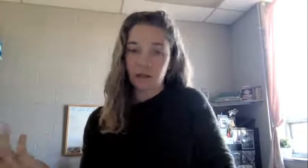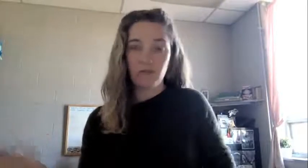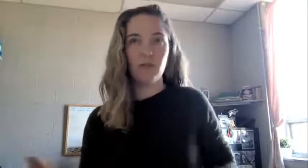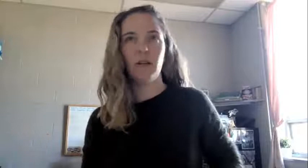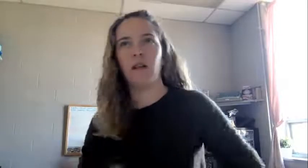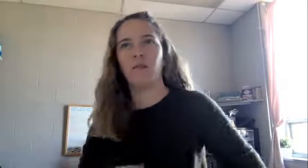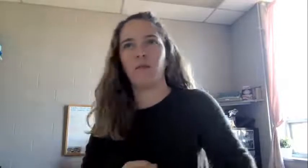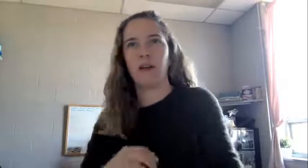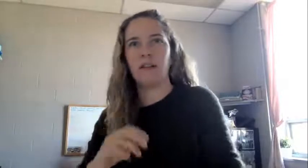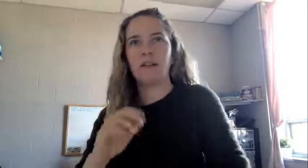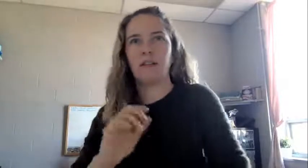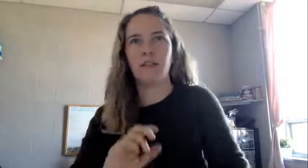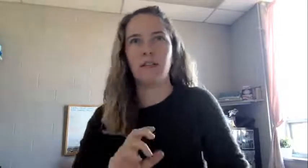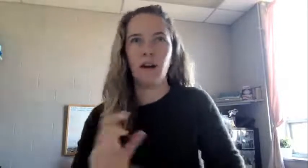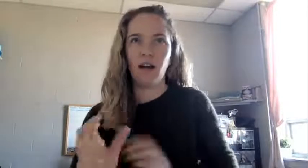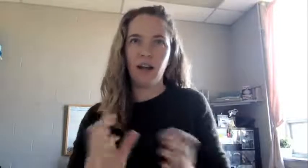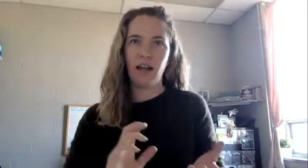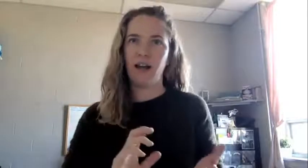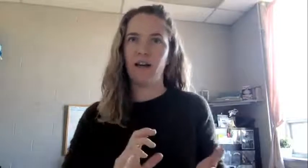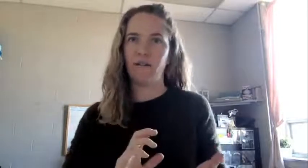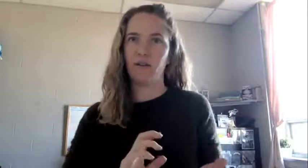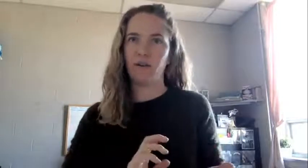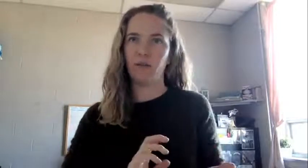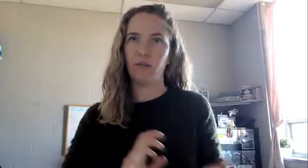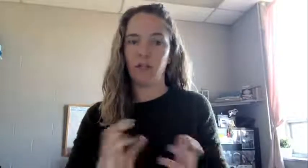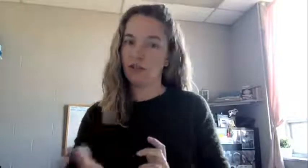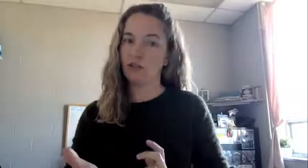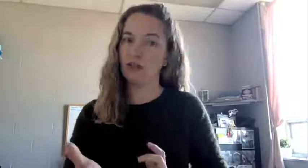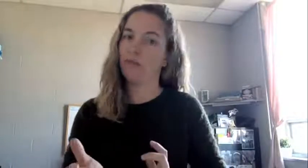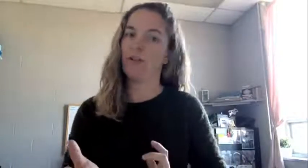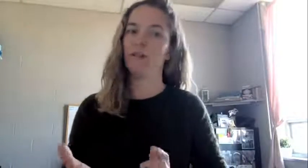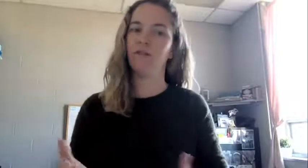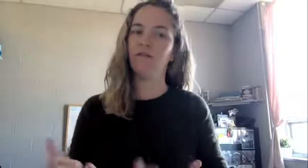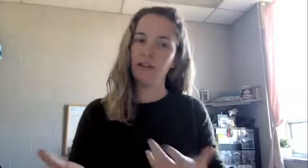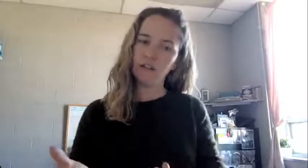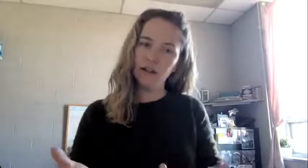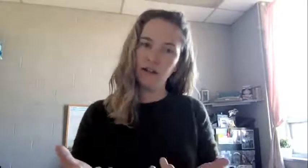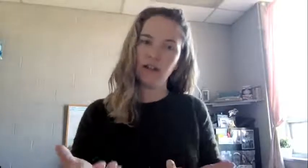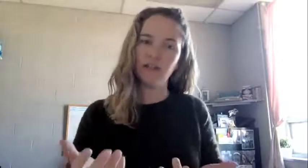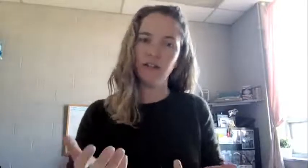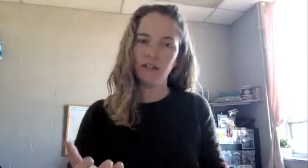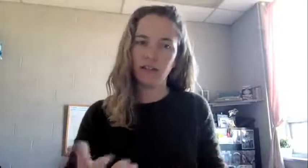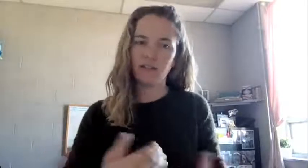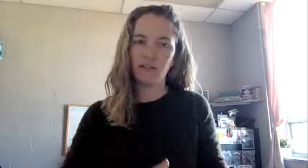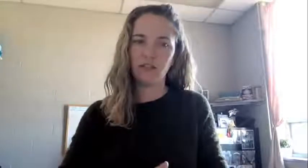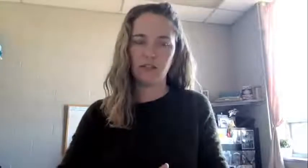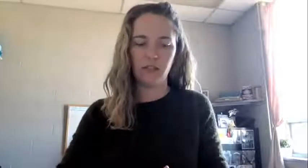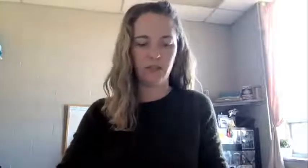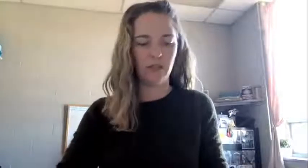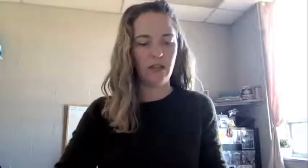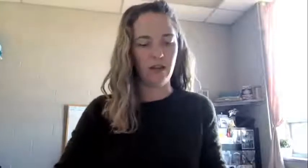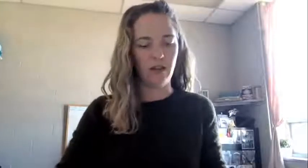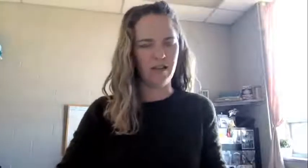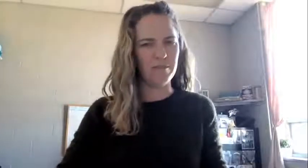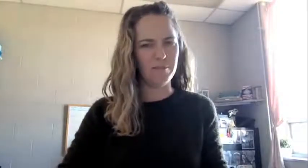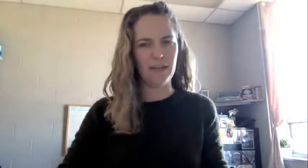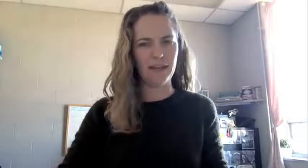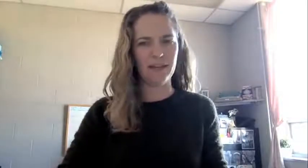school in a lot of ways. I did not have a relationship with an advisor as an undergraduate student. I got